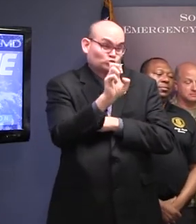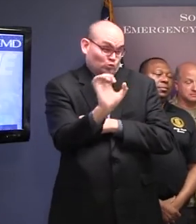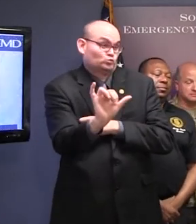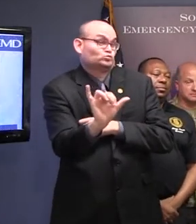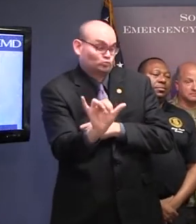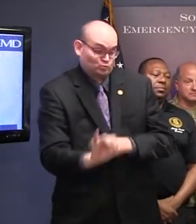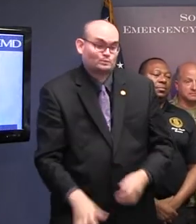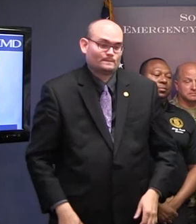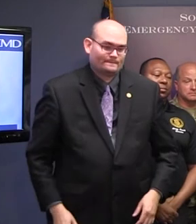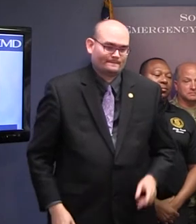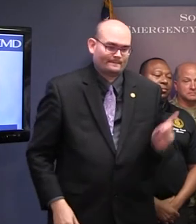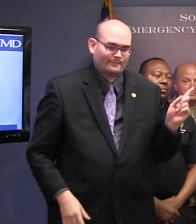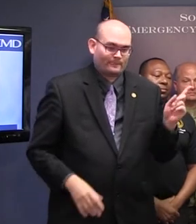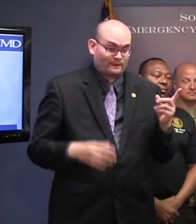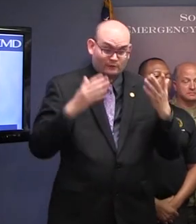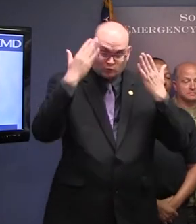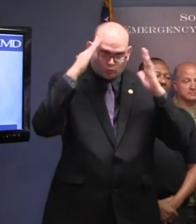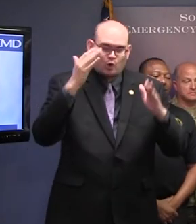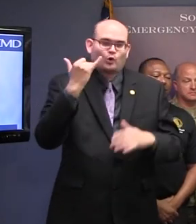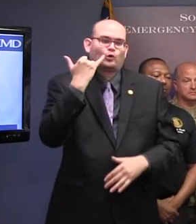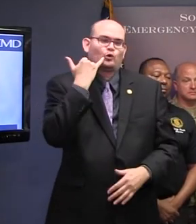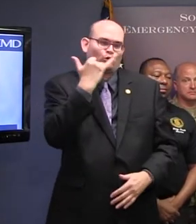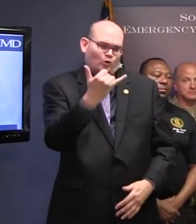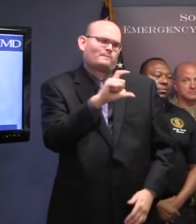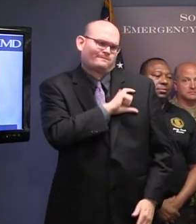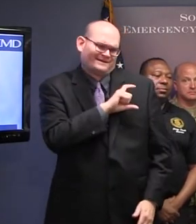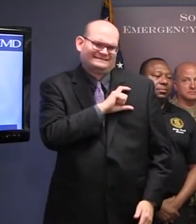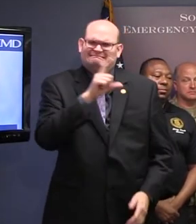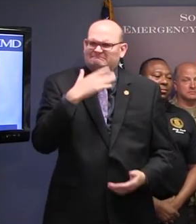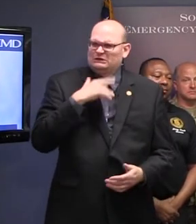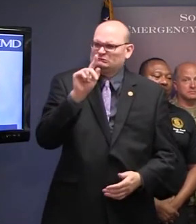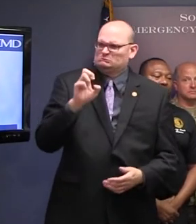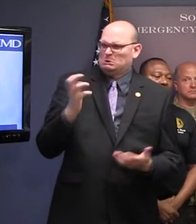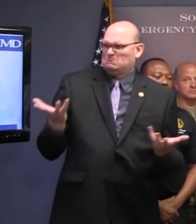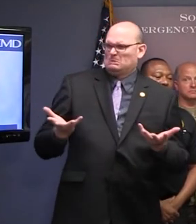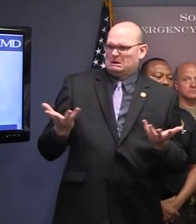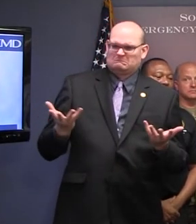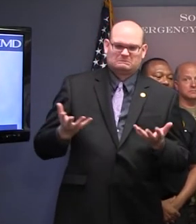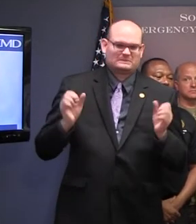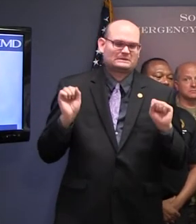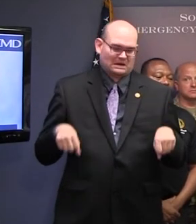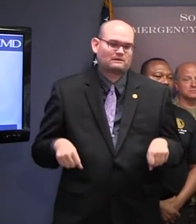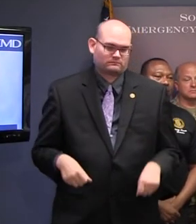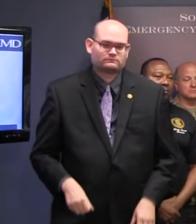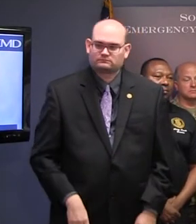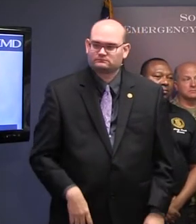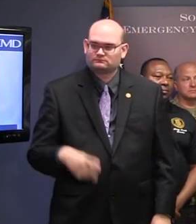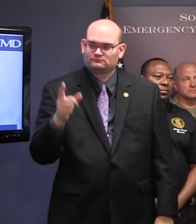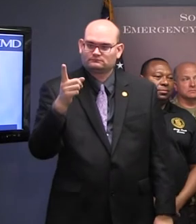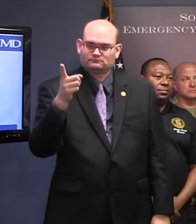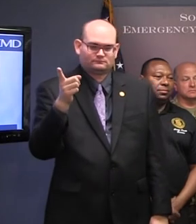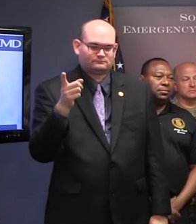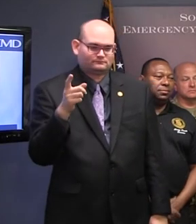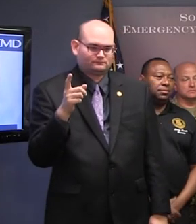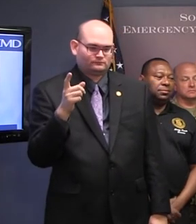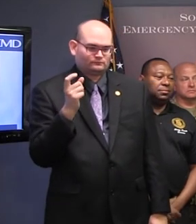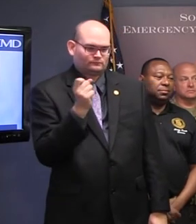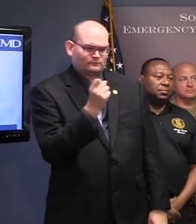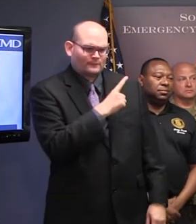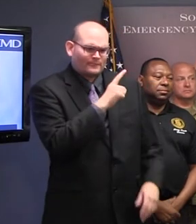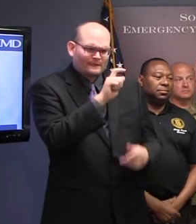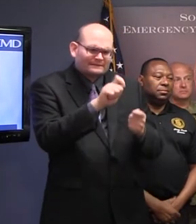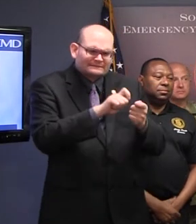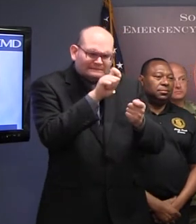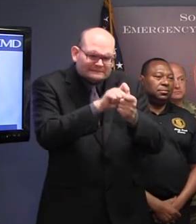what you're ordering 10 o'clock Saturday morning? What evacuations are being ordered? Well, the exact geographic